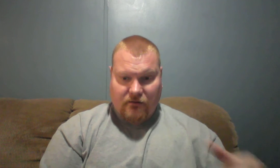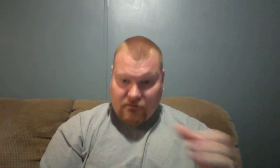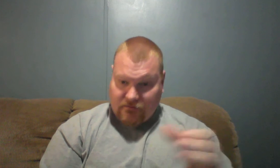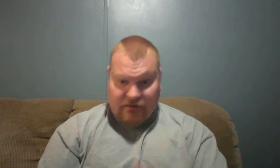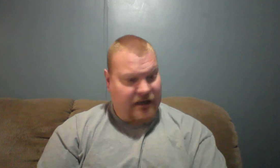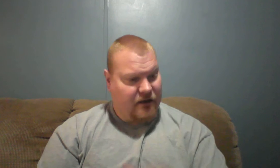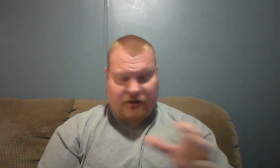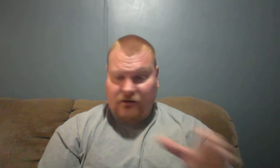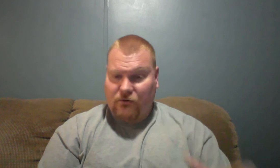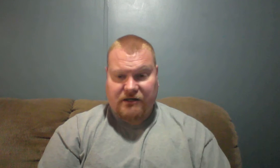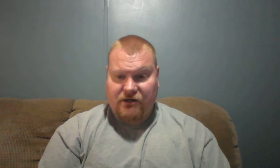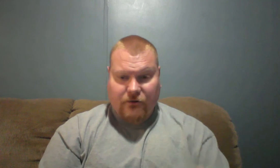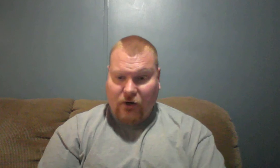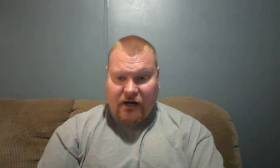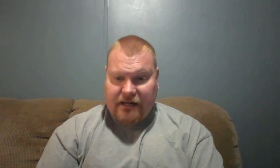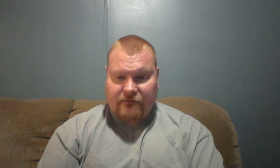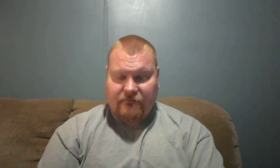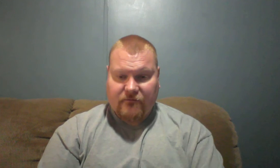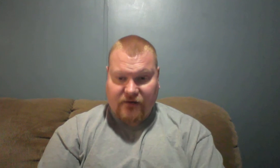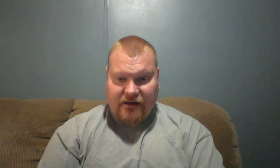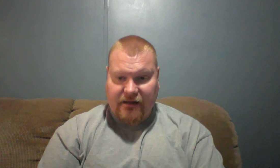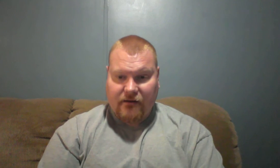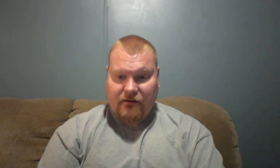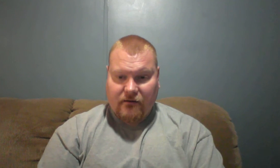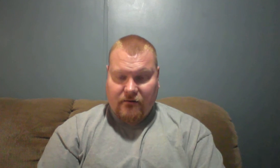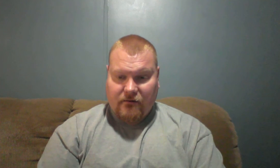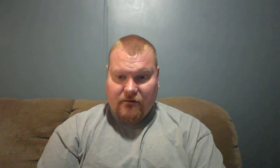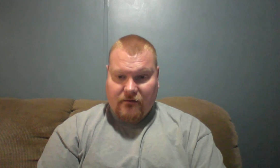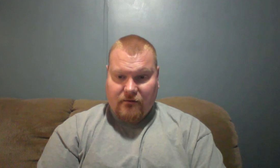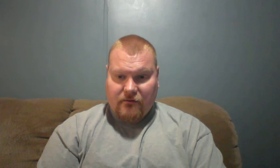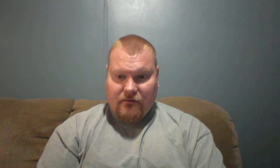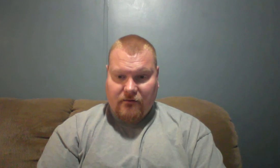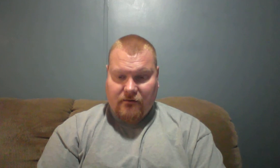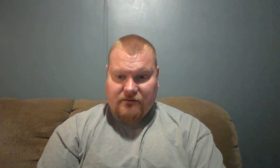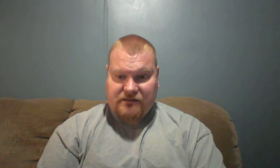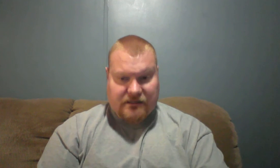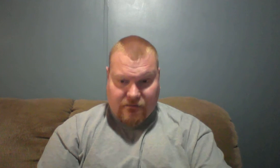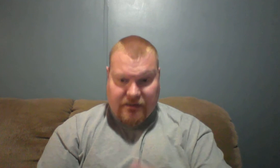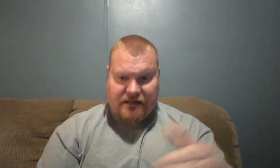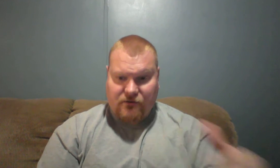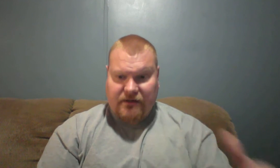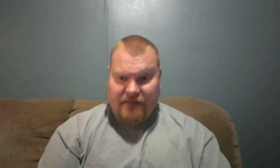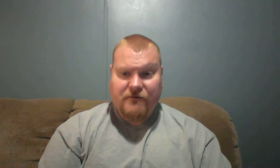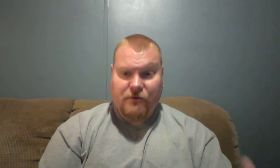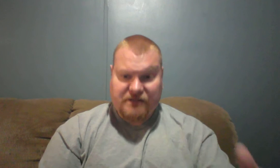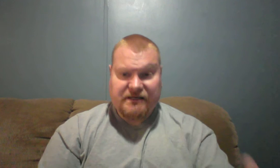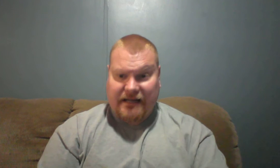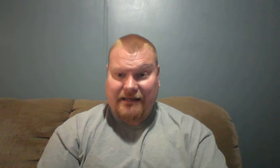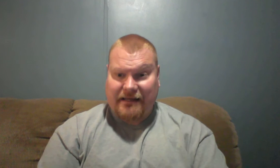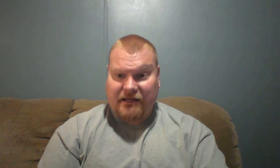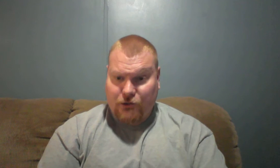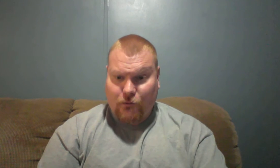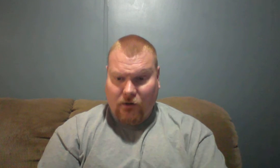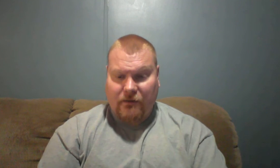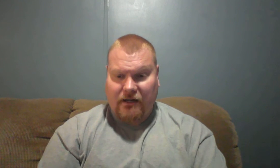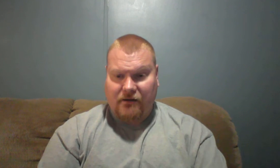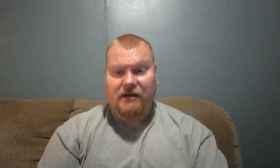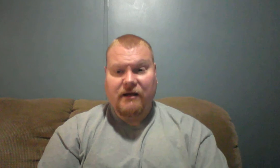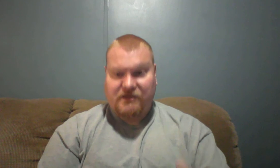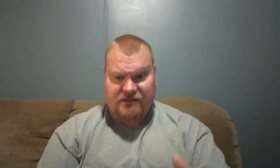no doubt the Lord said you can pray for anything so it doesn't mean he's going to give you just anything that you want because if it's